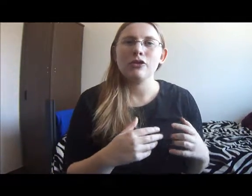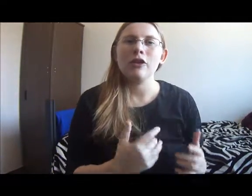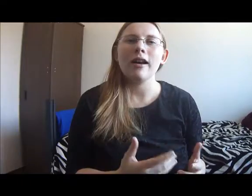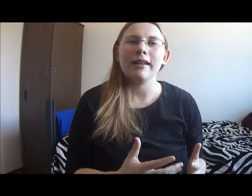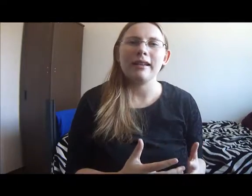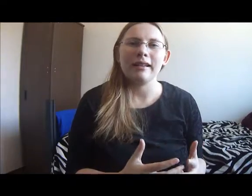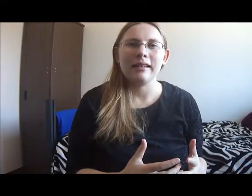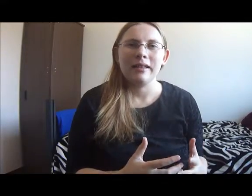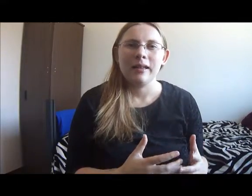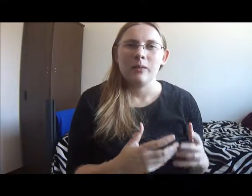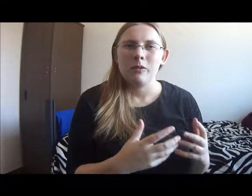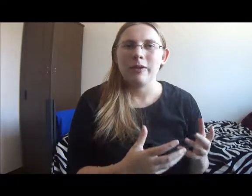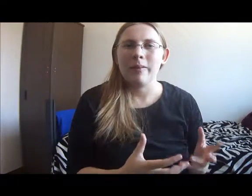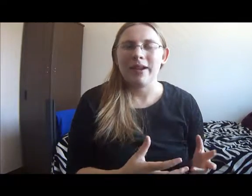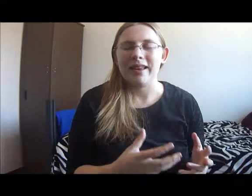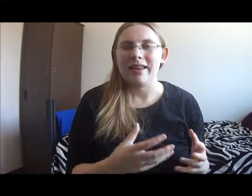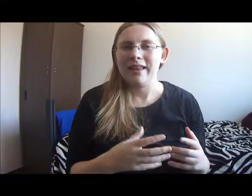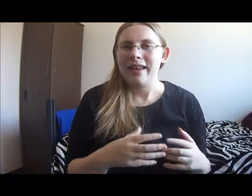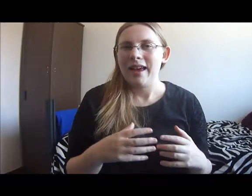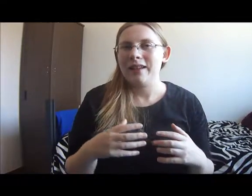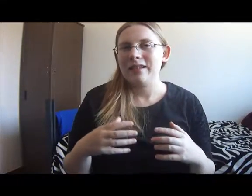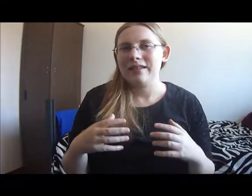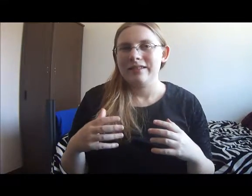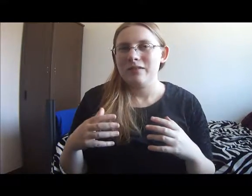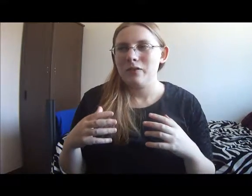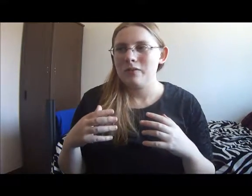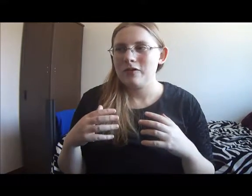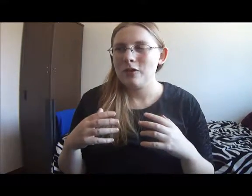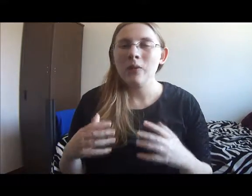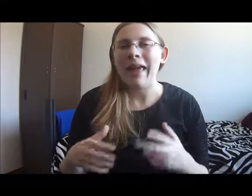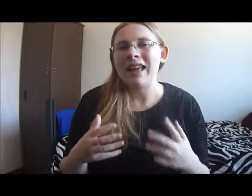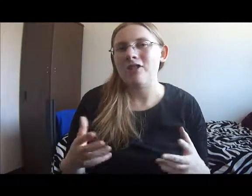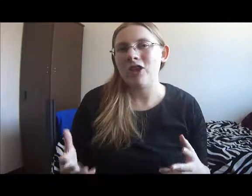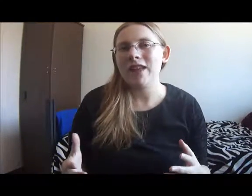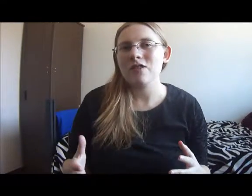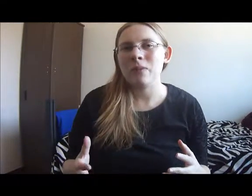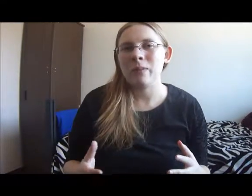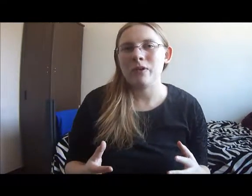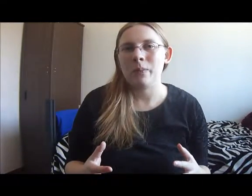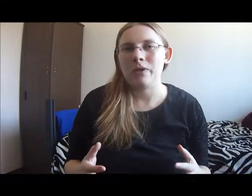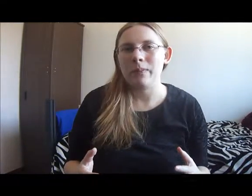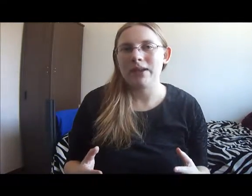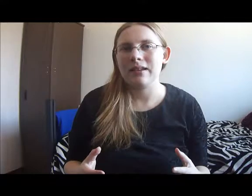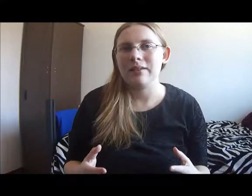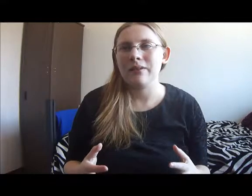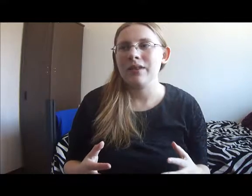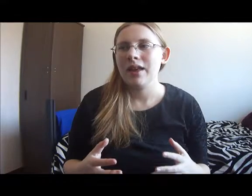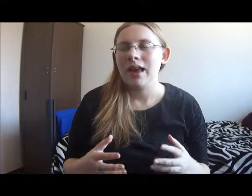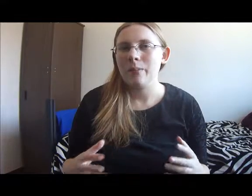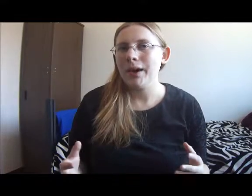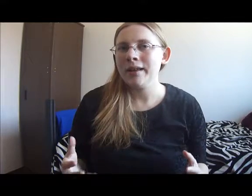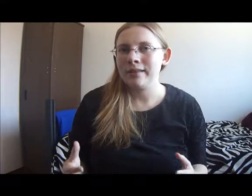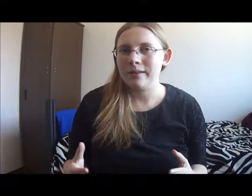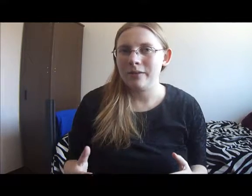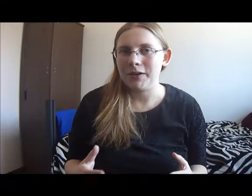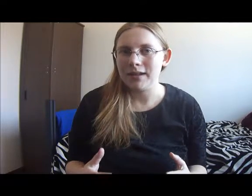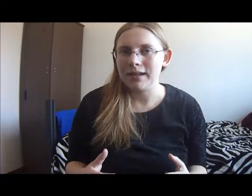trying with Hermione and you can't change people's perspectives and biases overnight.